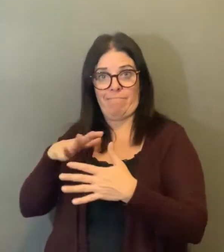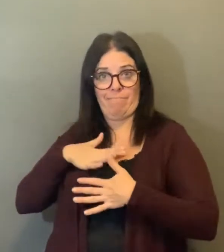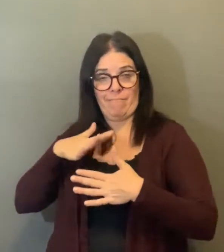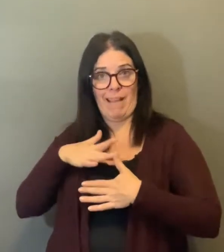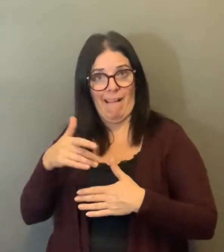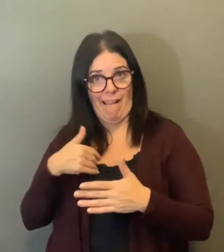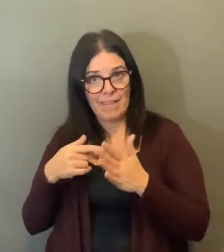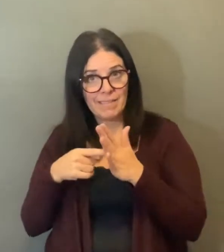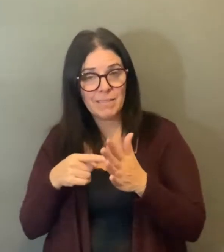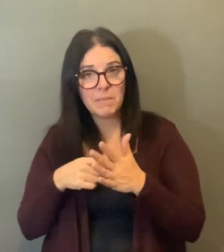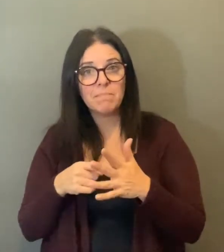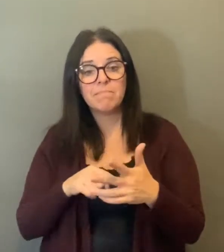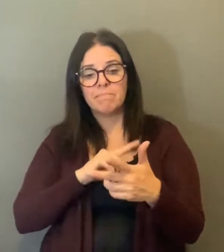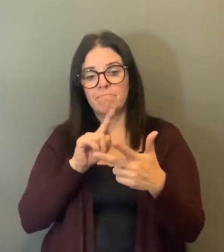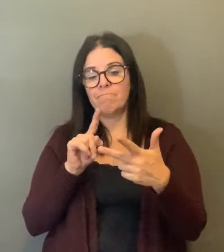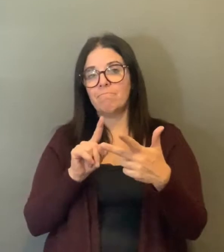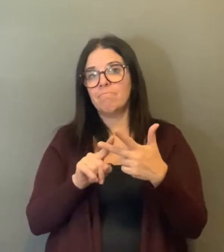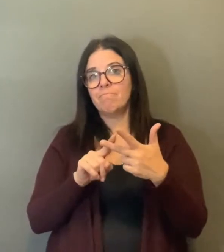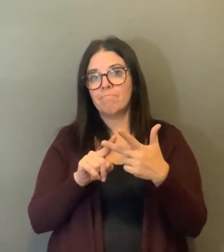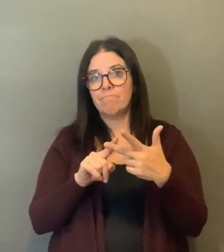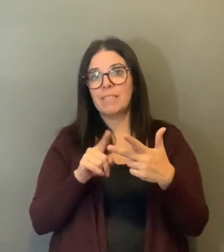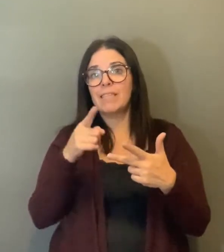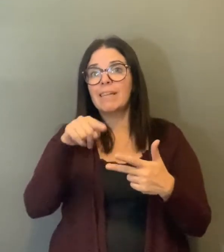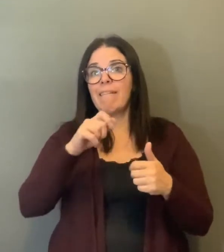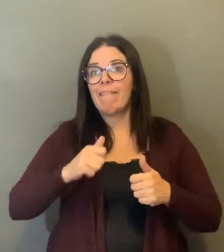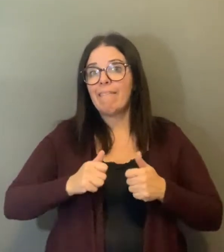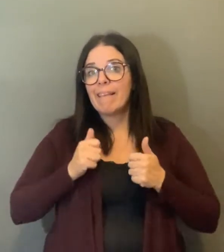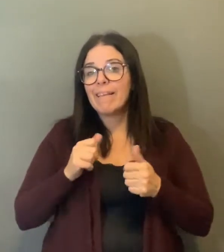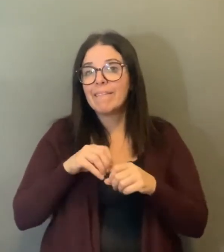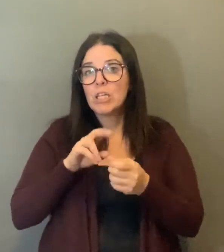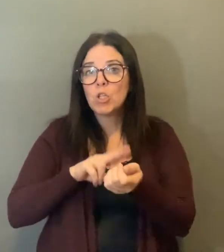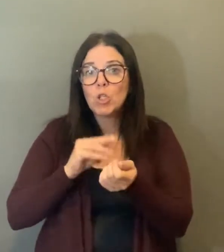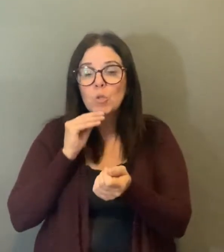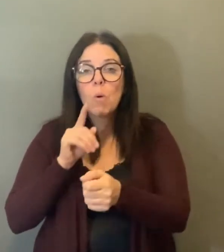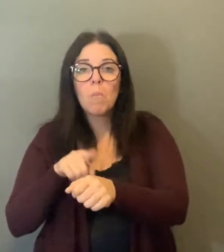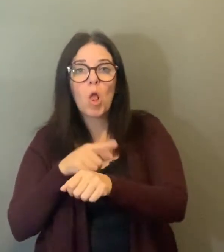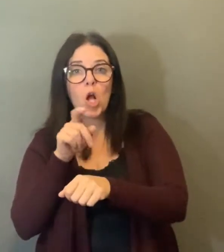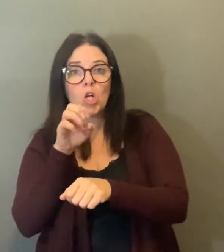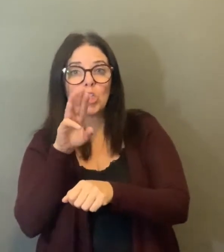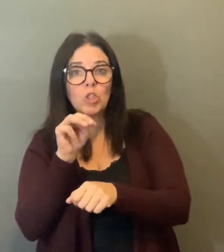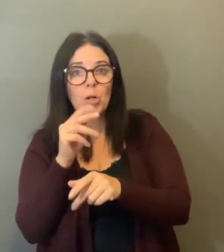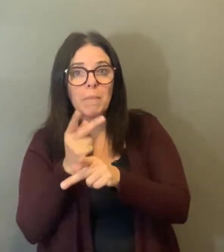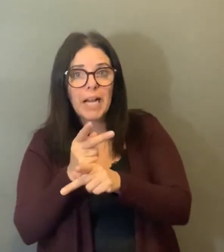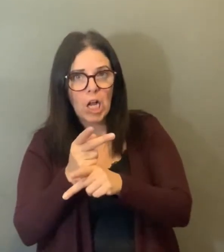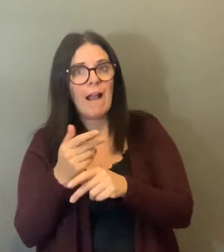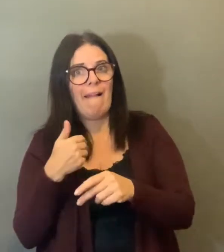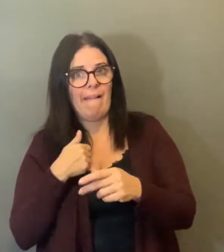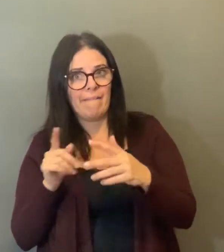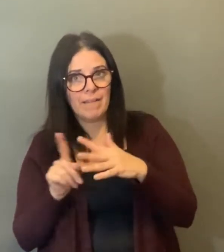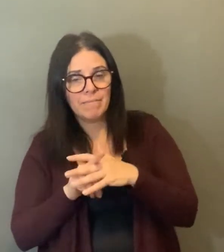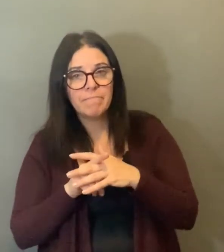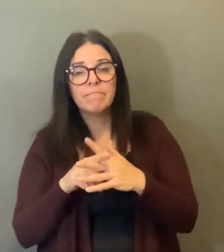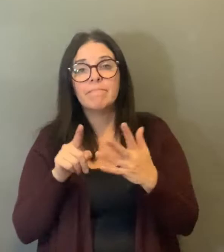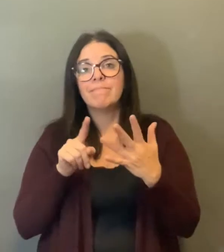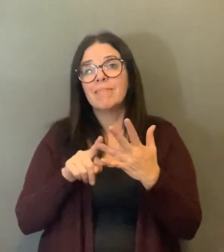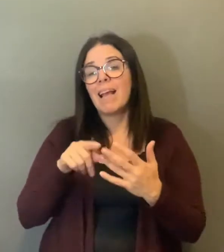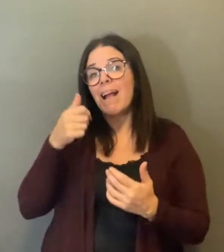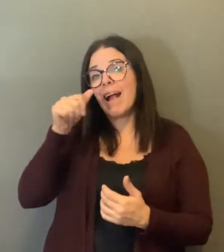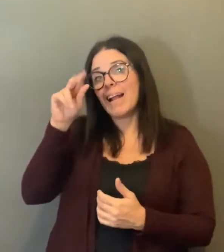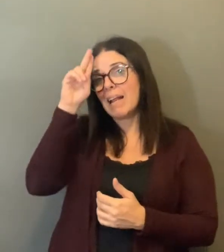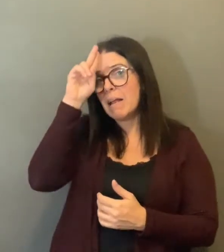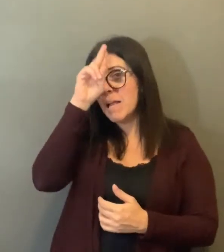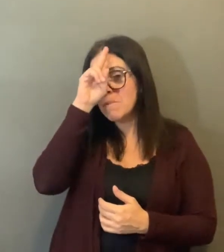continue to visit WeChew.org for the most current information and case counts. Symptoms of COVID-19 include fever,